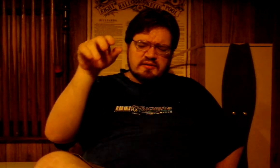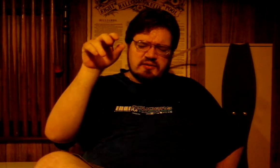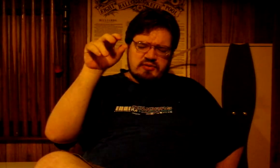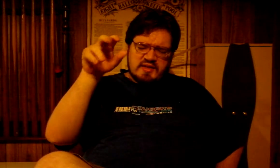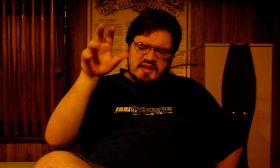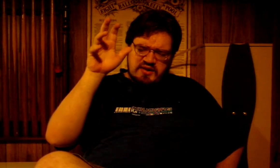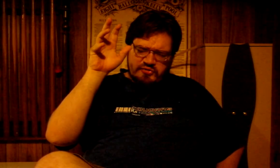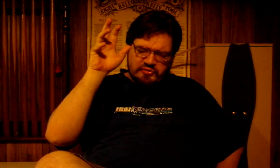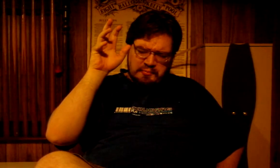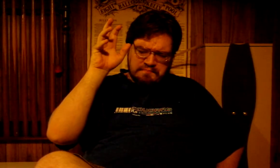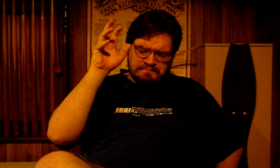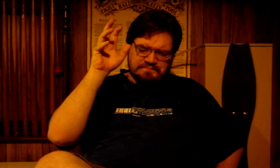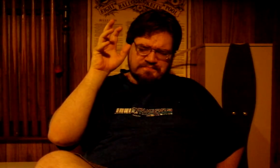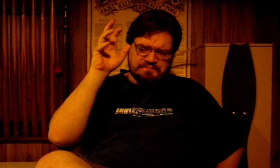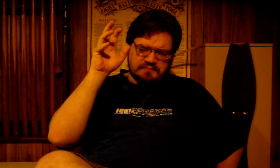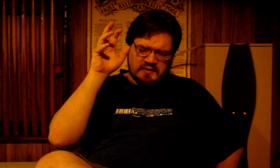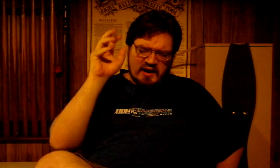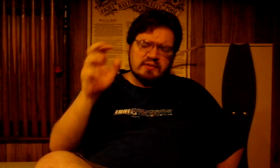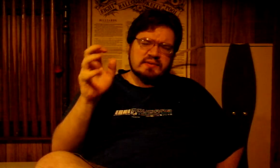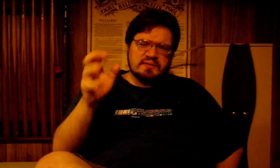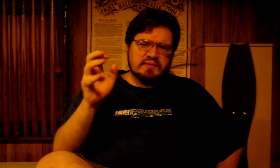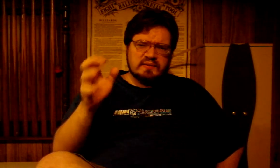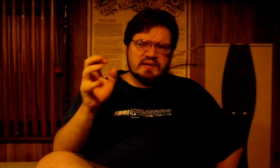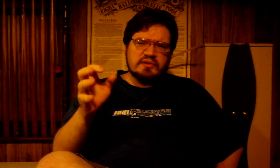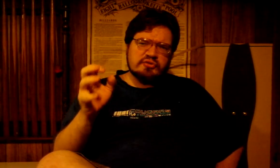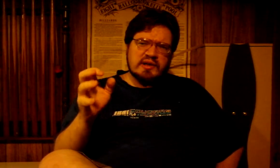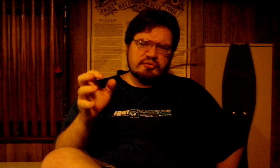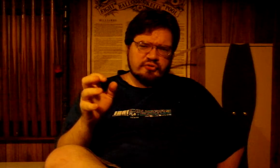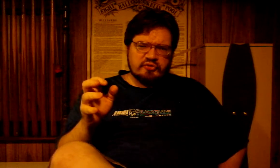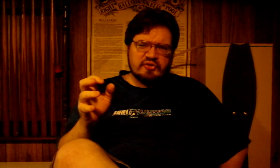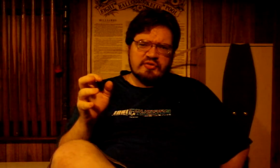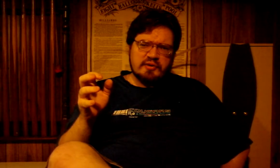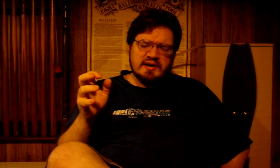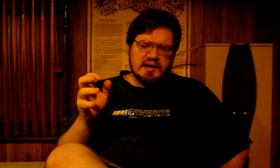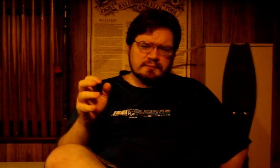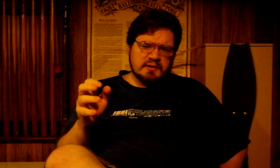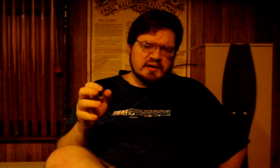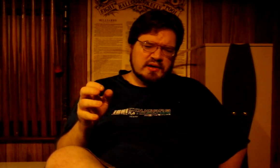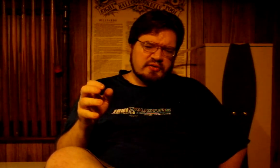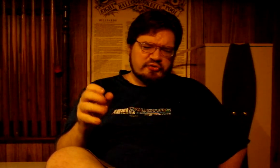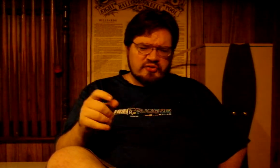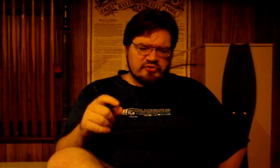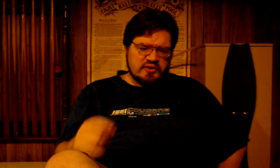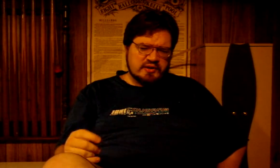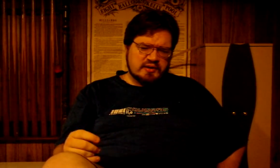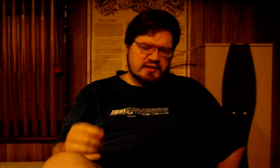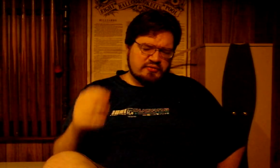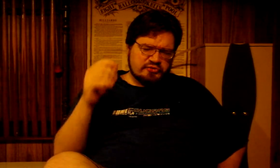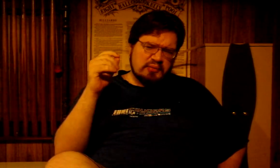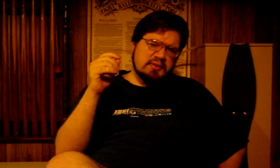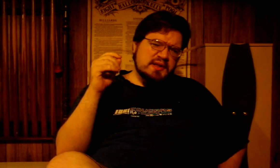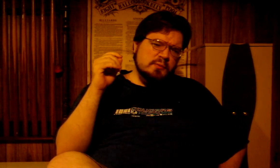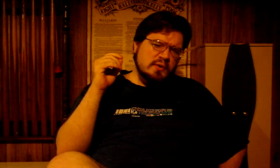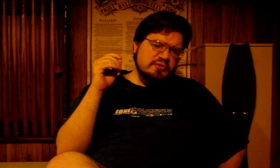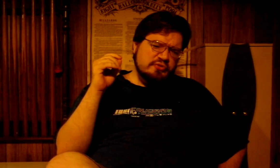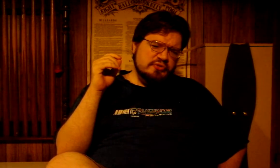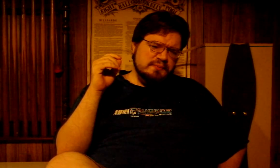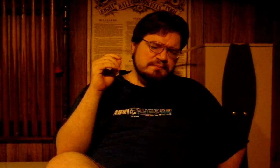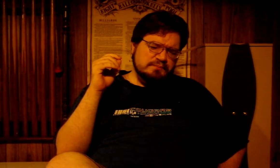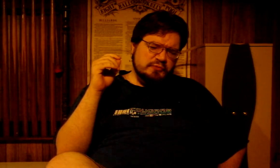These, the English language as it stands right now says that if somebody wants to